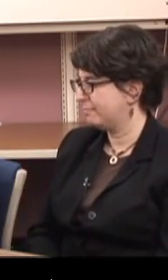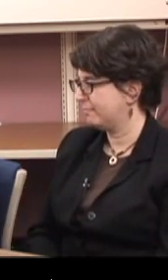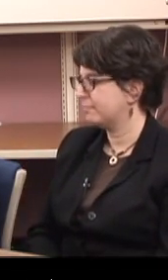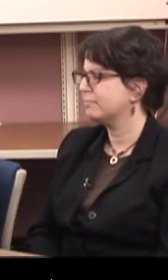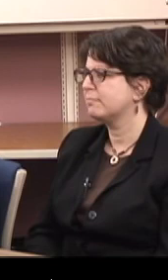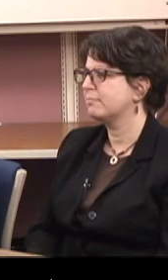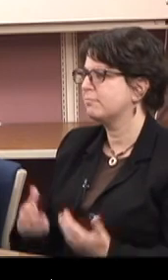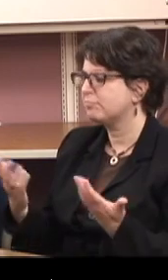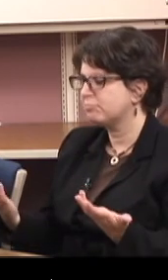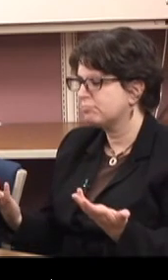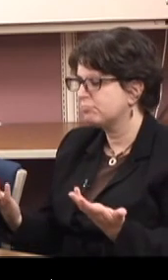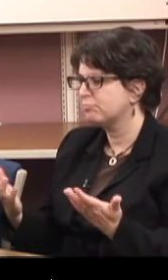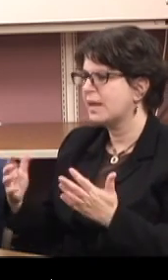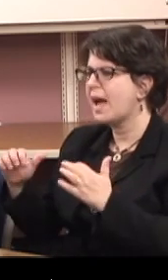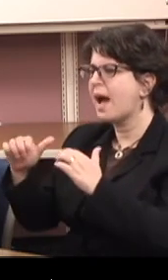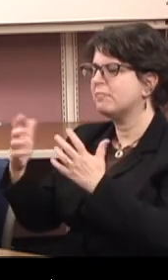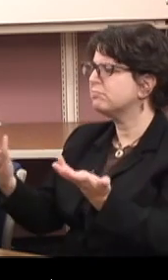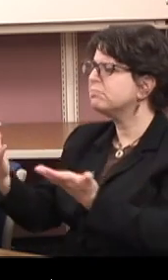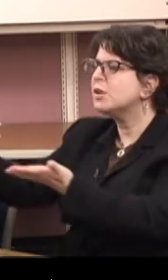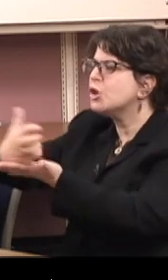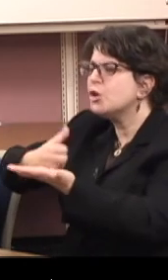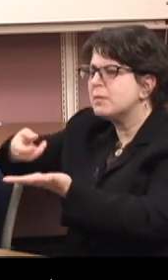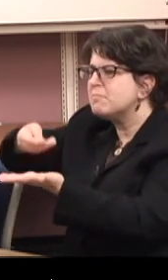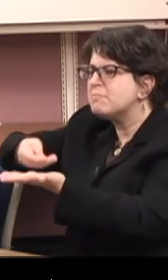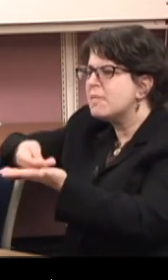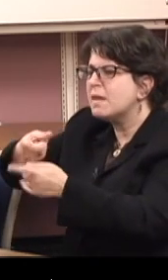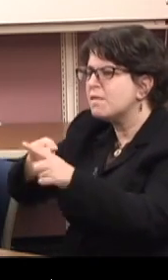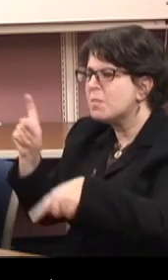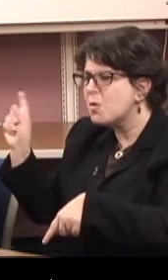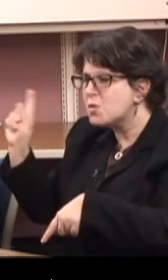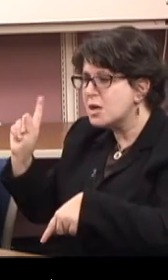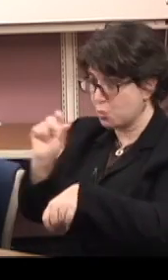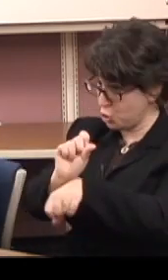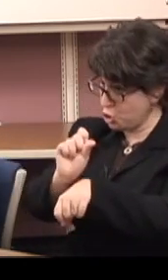And how do you support yourself? Are you working now?